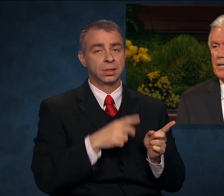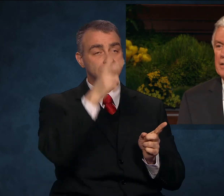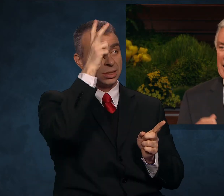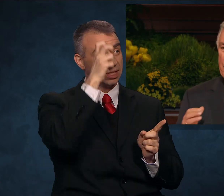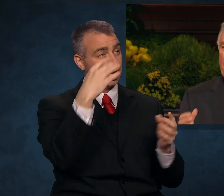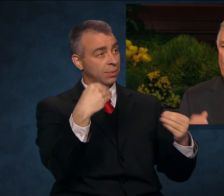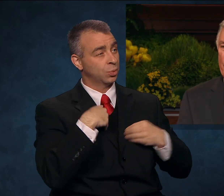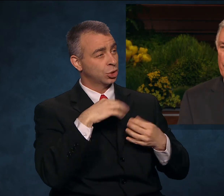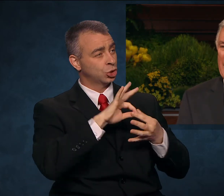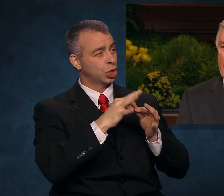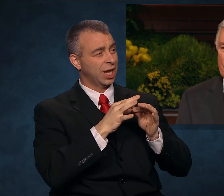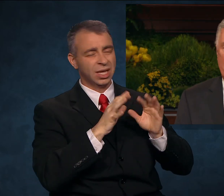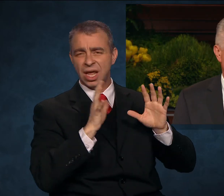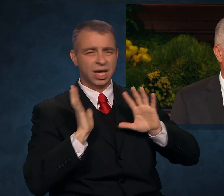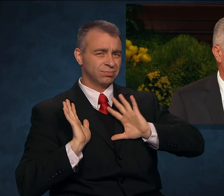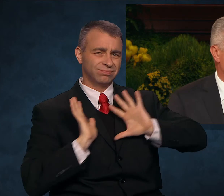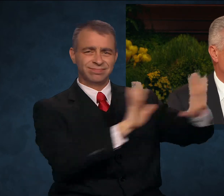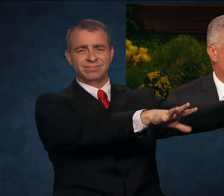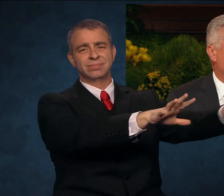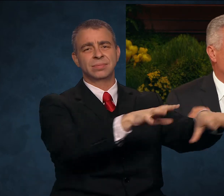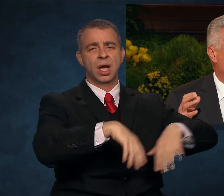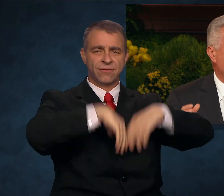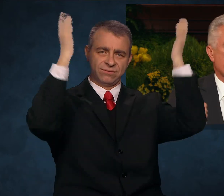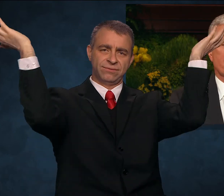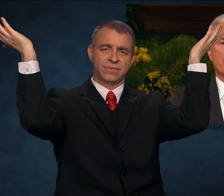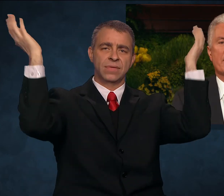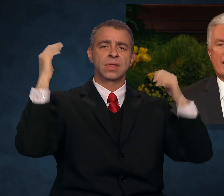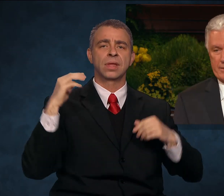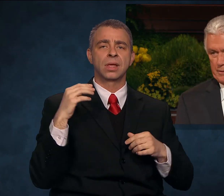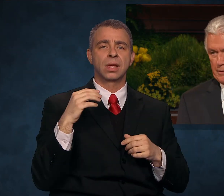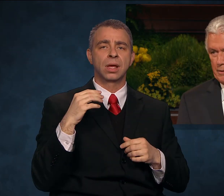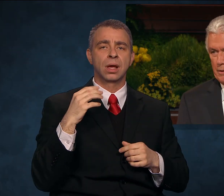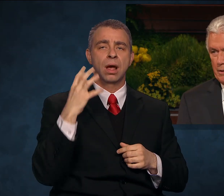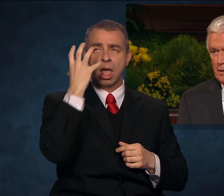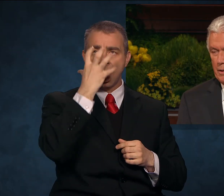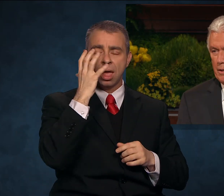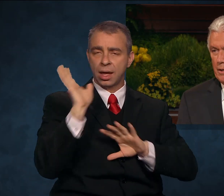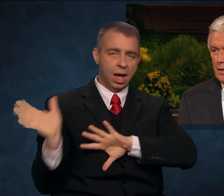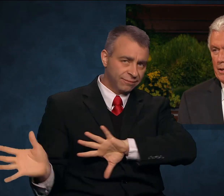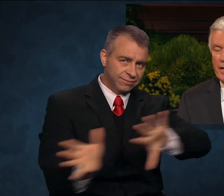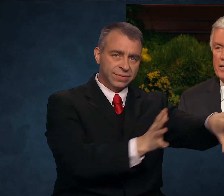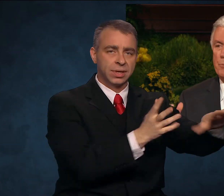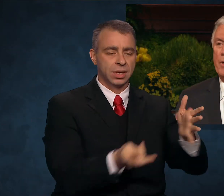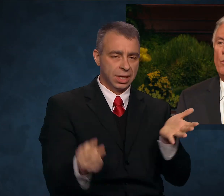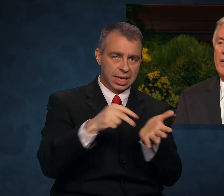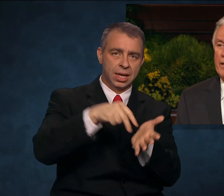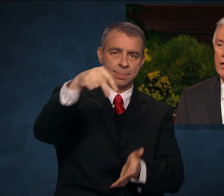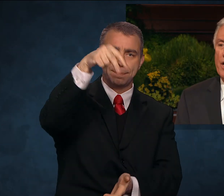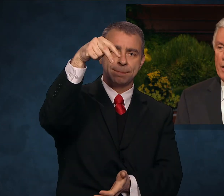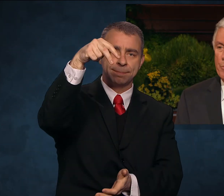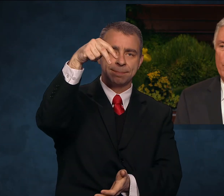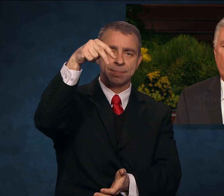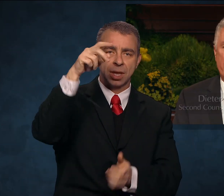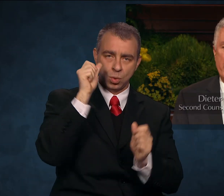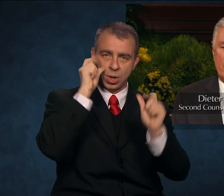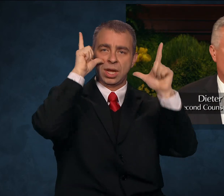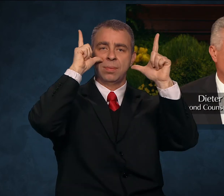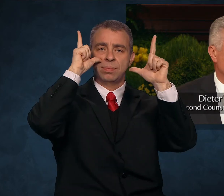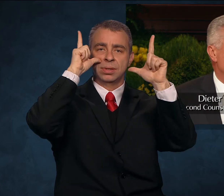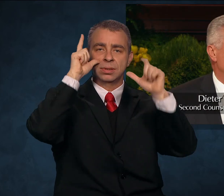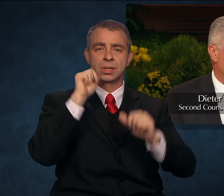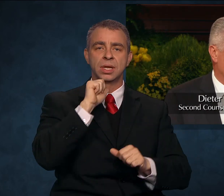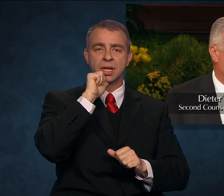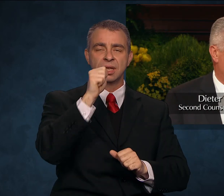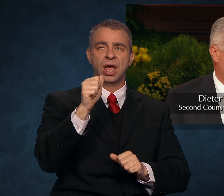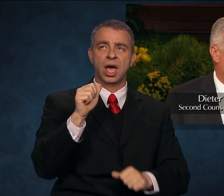bound and come forth out of obscurity and arise from the dust. Let us be awake and not be weary of